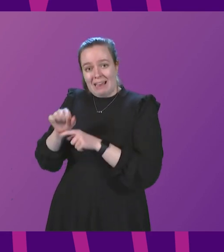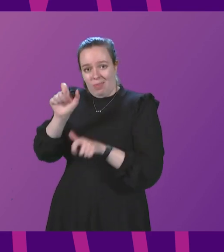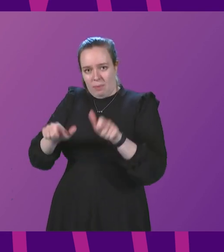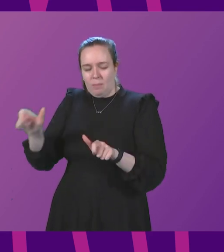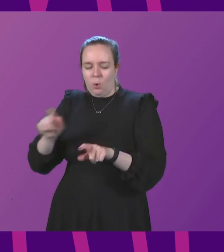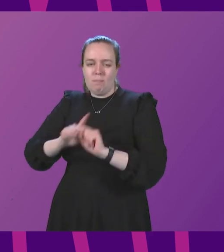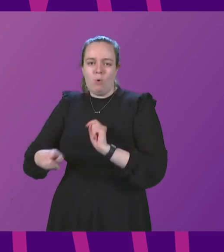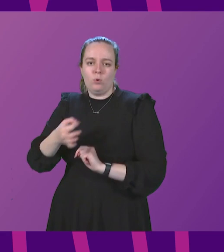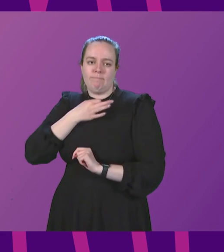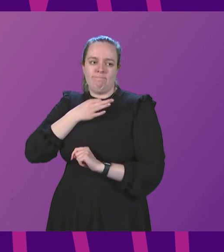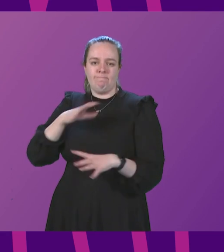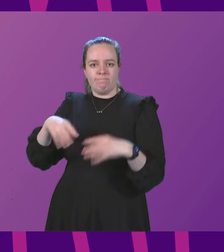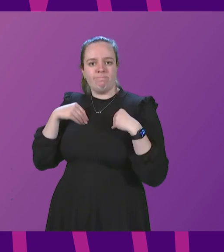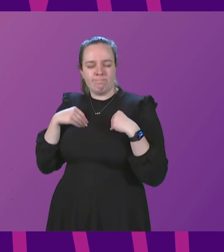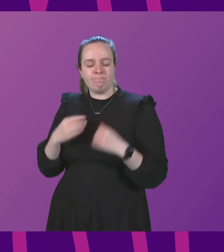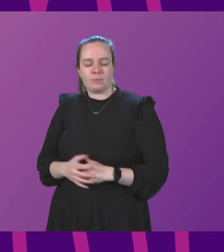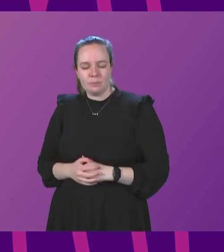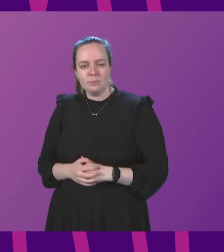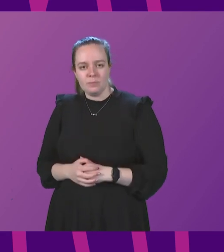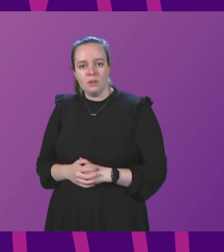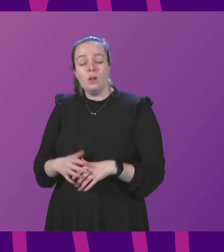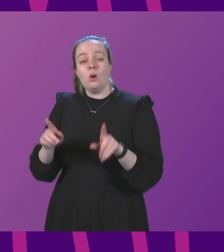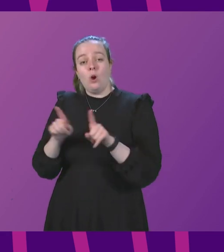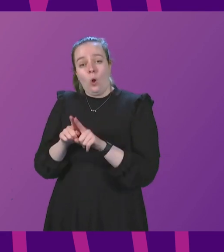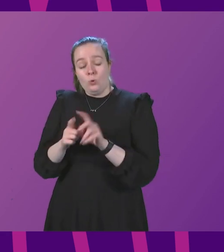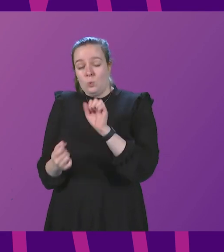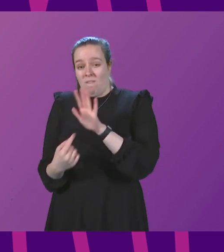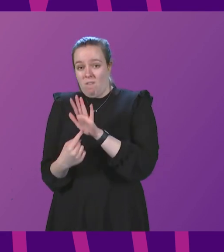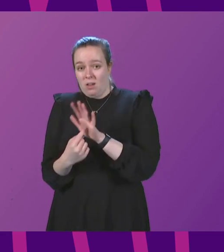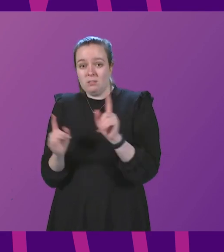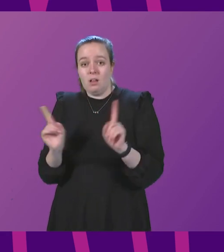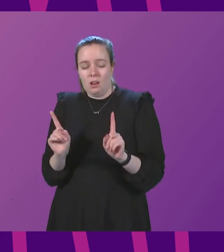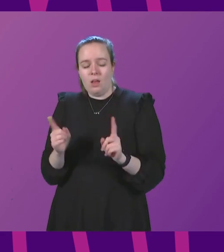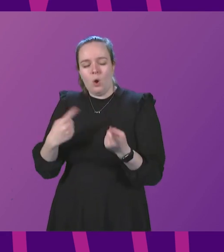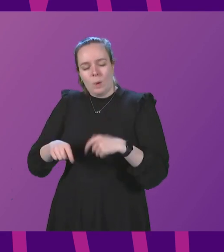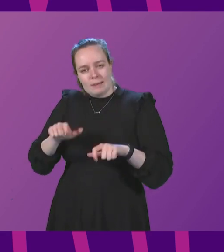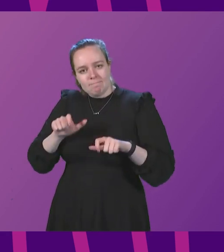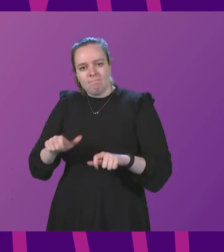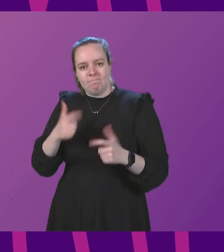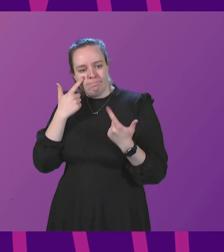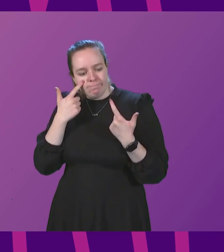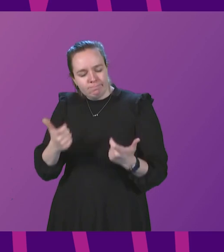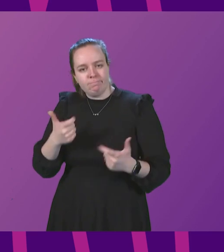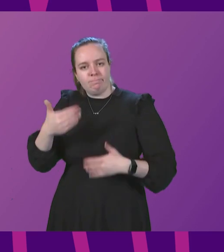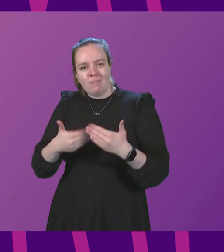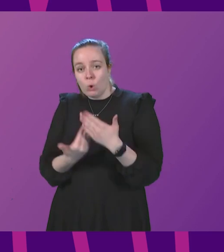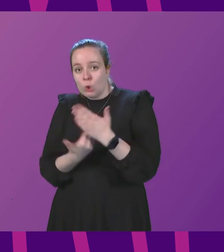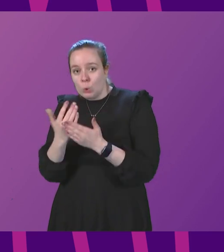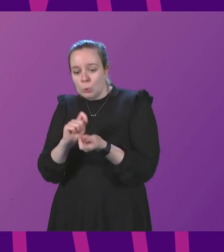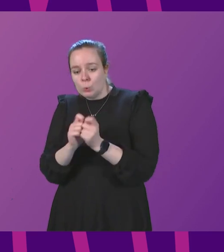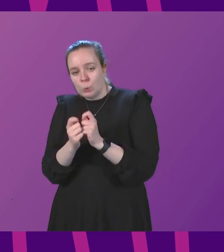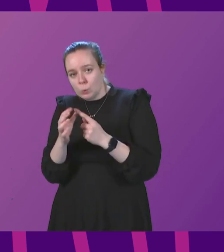most vulnerable to it. It is also vital, of course, that we remain vigilant for new developments.